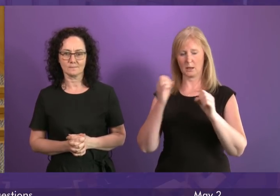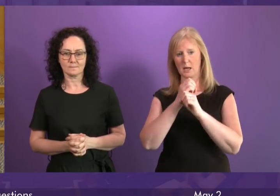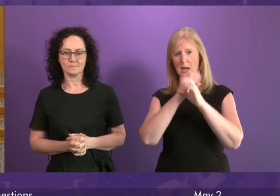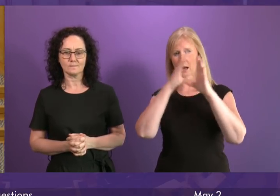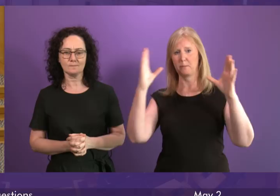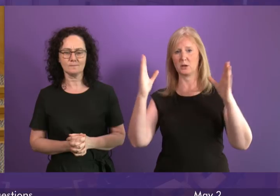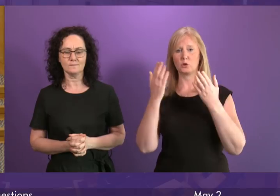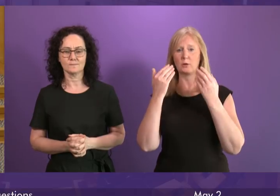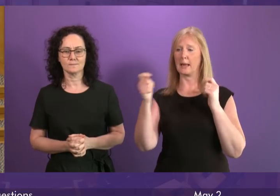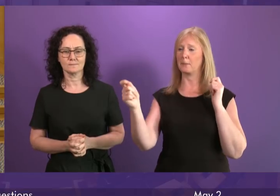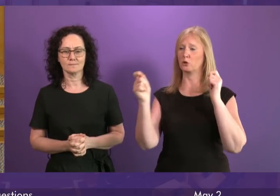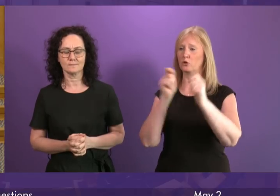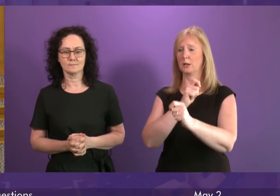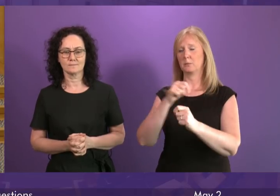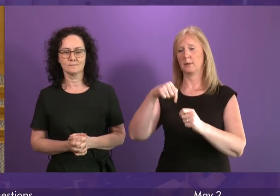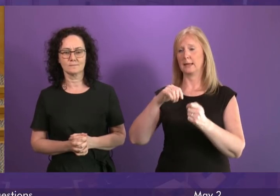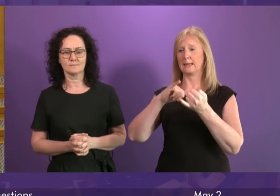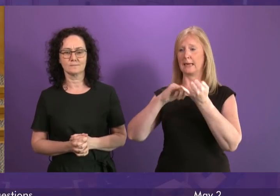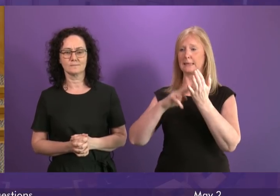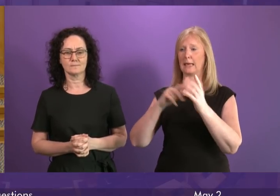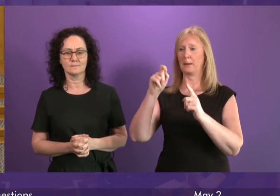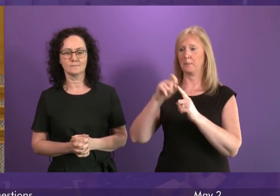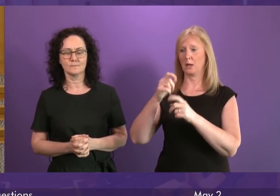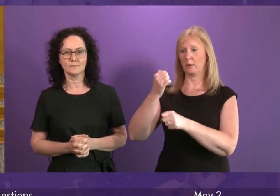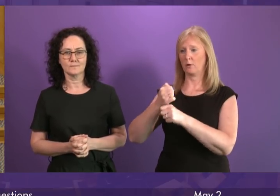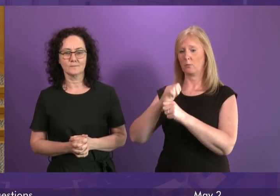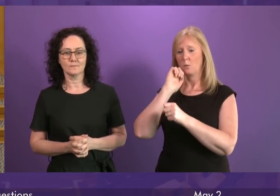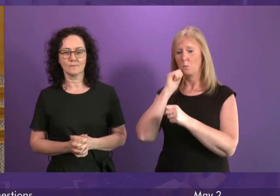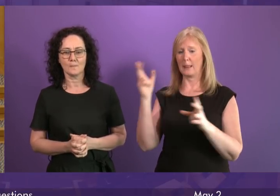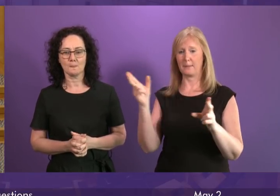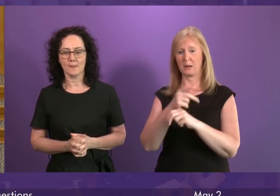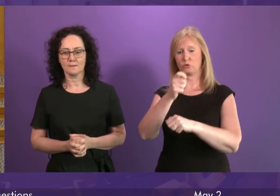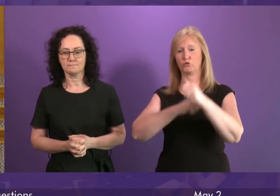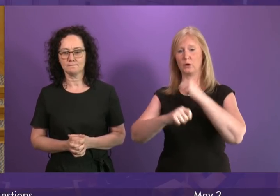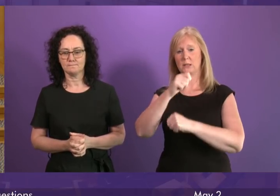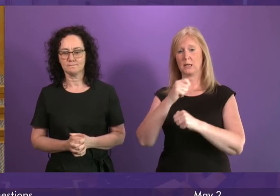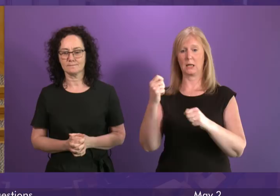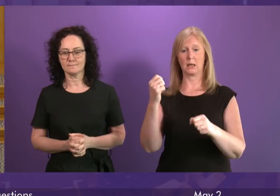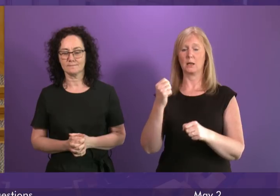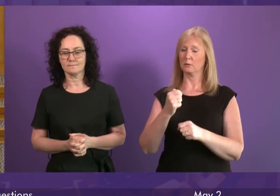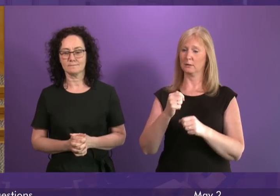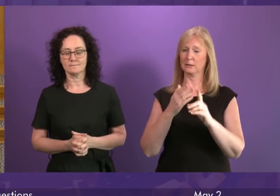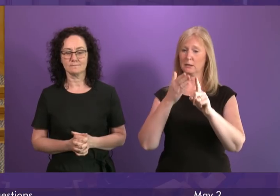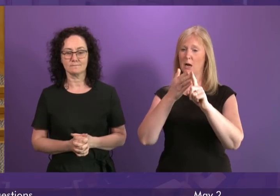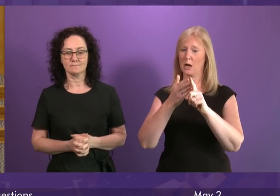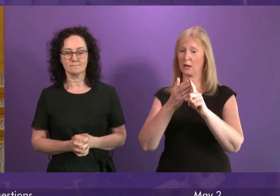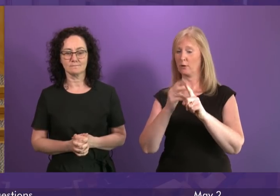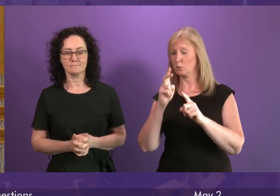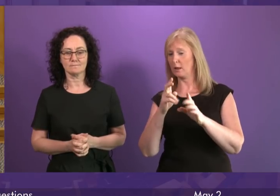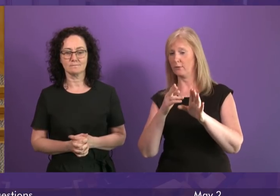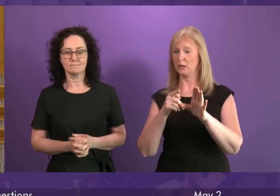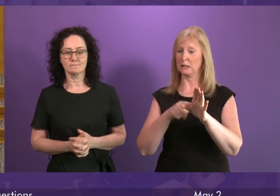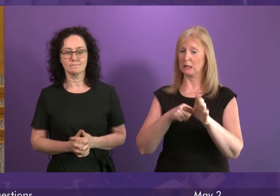climate change but this SNP government is set to miss its recycling target by 12 years has barely moved on